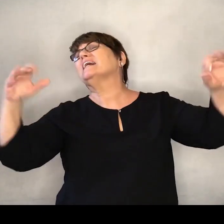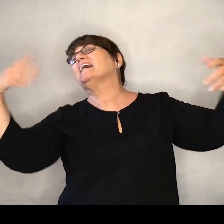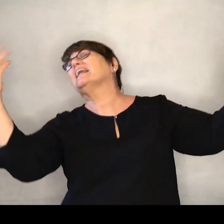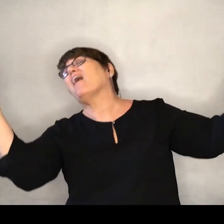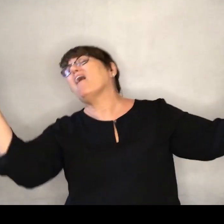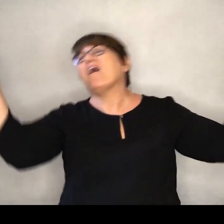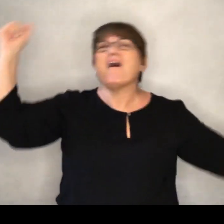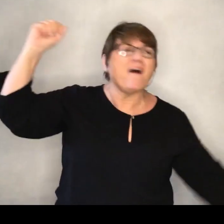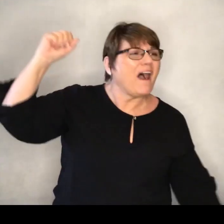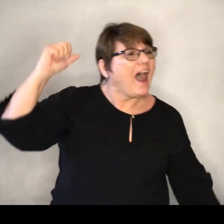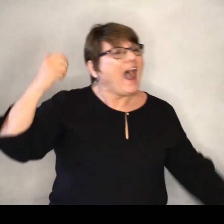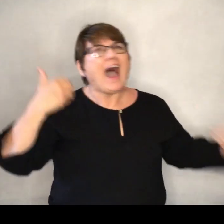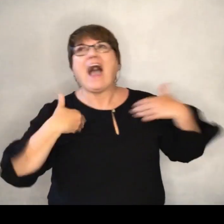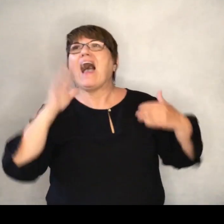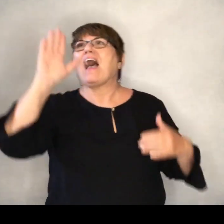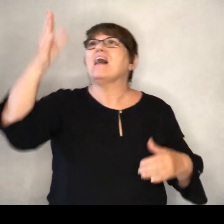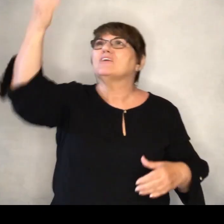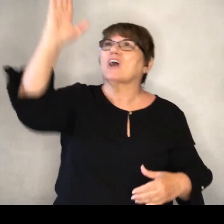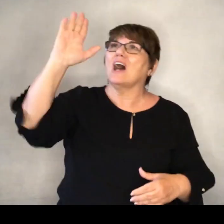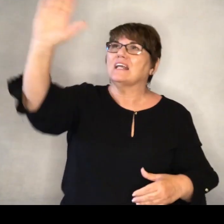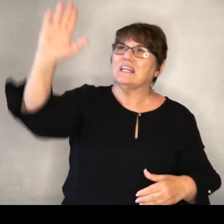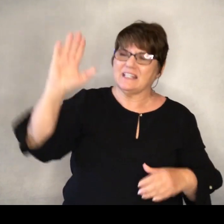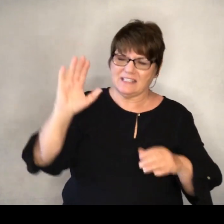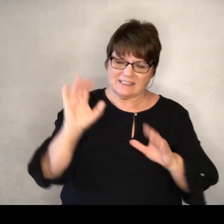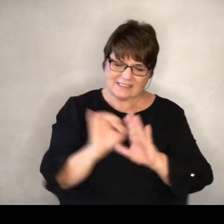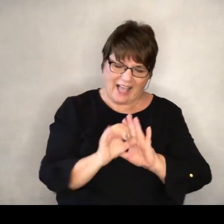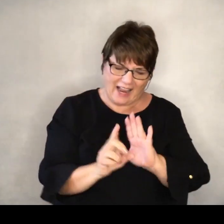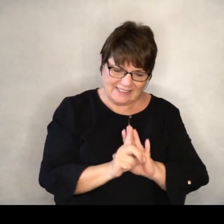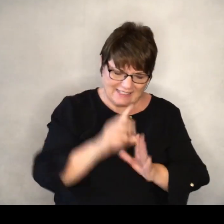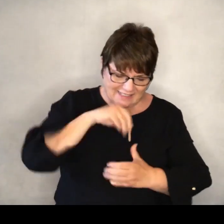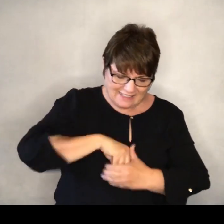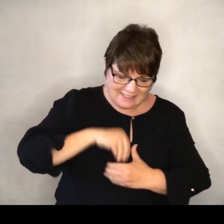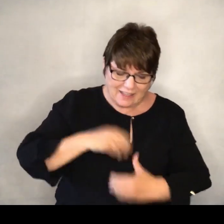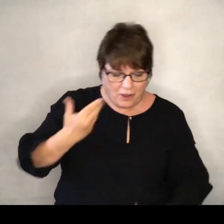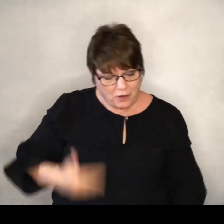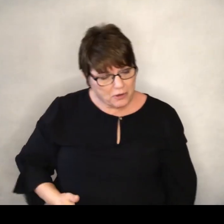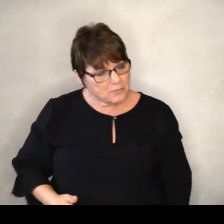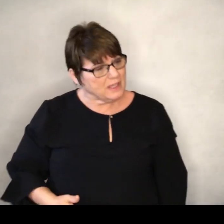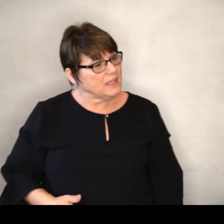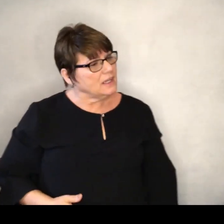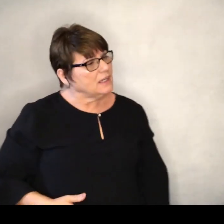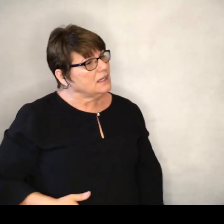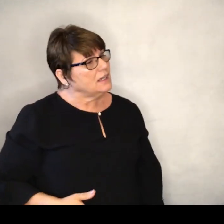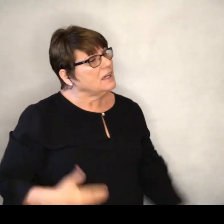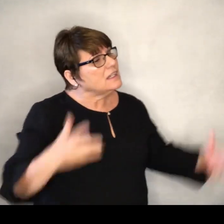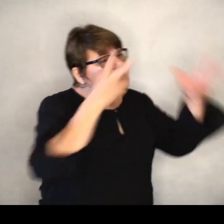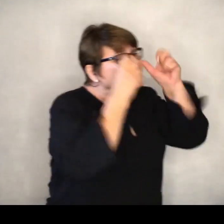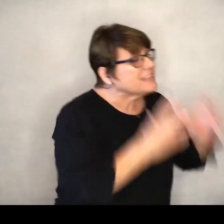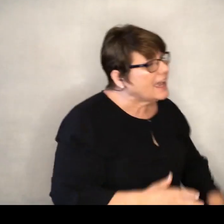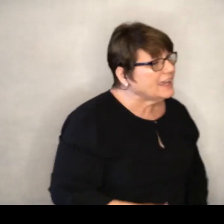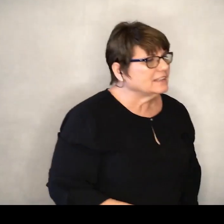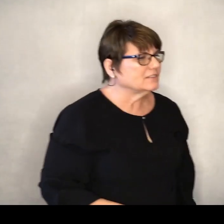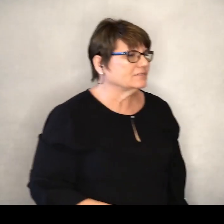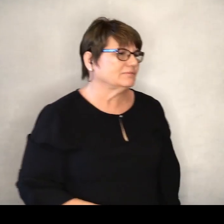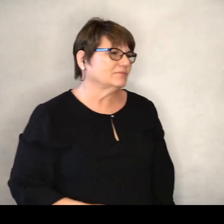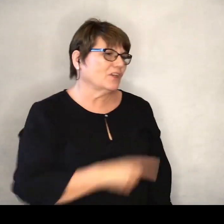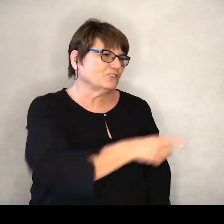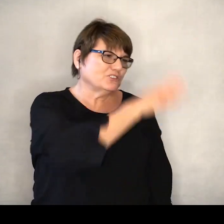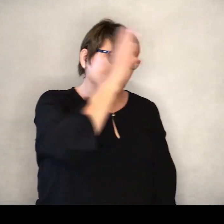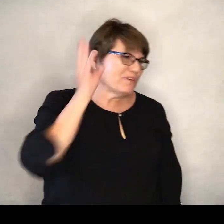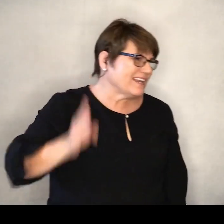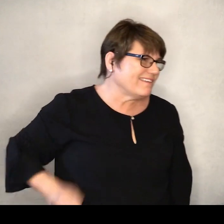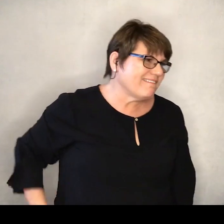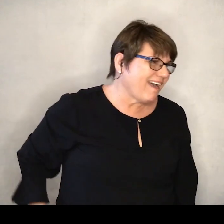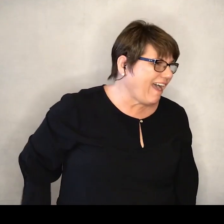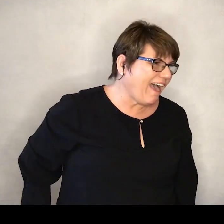got my own identity, so fear, you will never